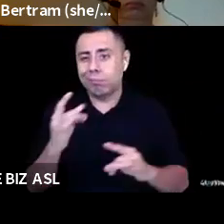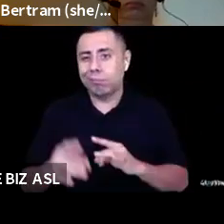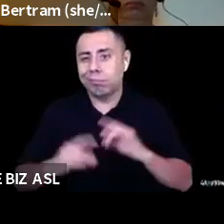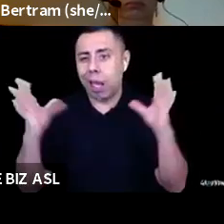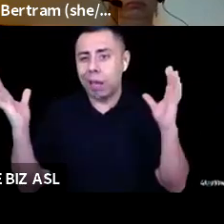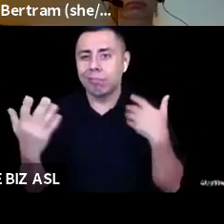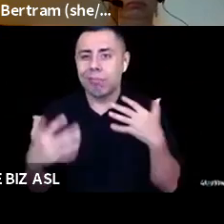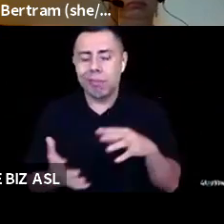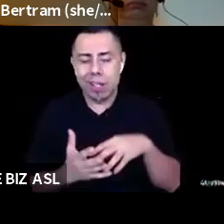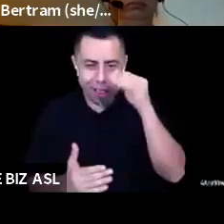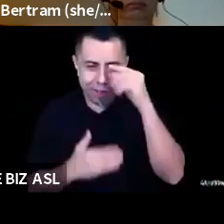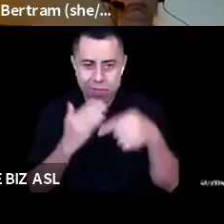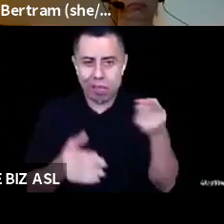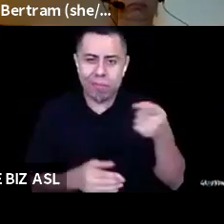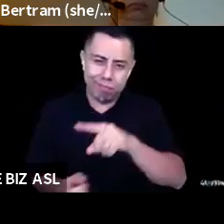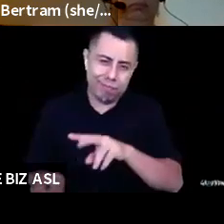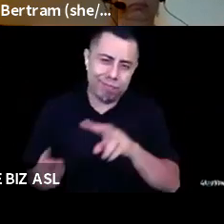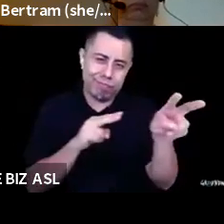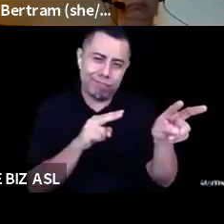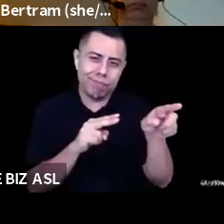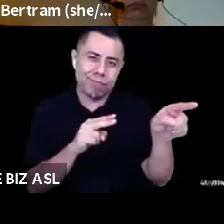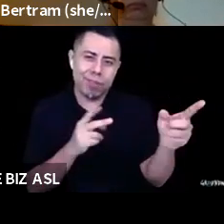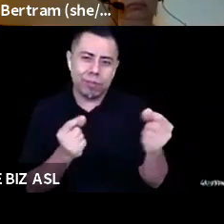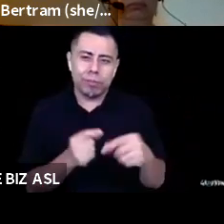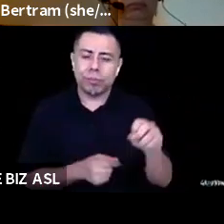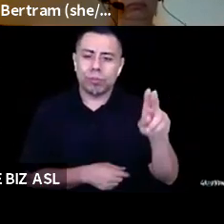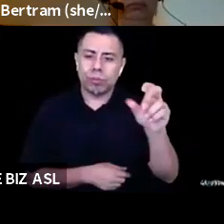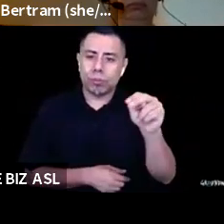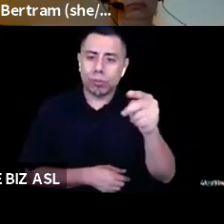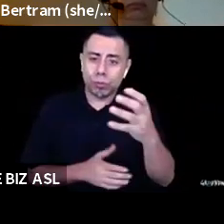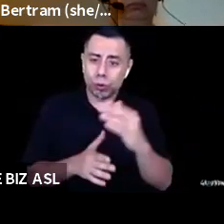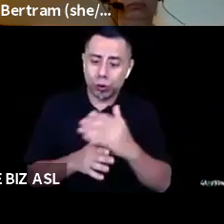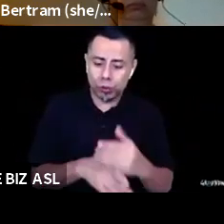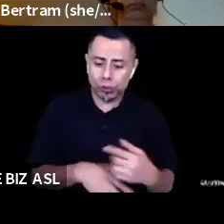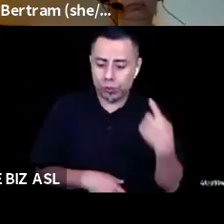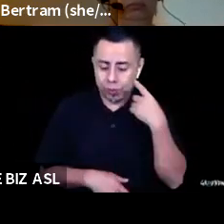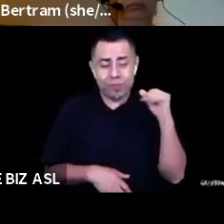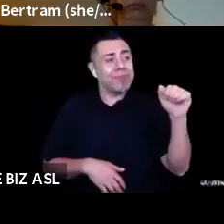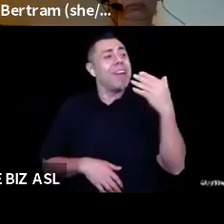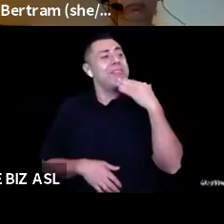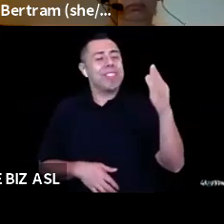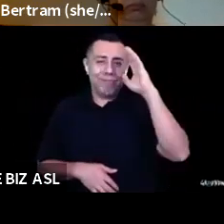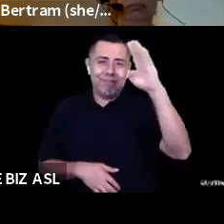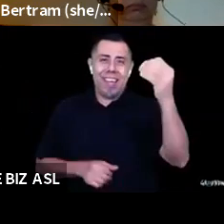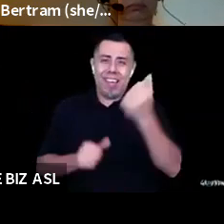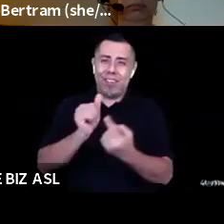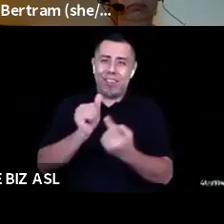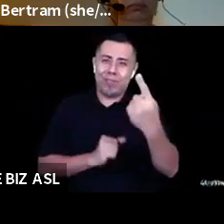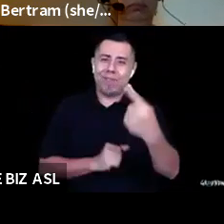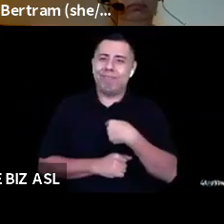Susan, you had something to share. Yeah. Yeah. Thank you. Hi everybody. Um, I, uh, what, what, this